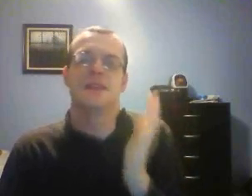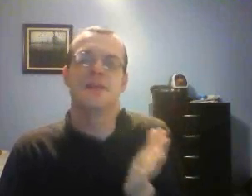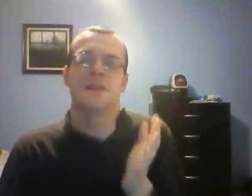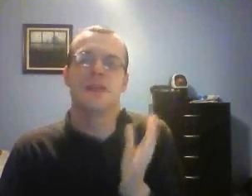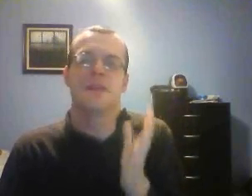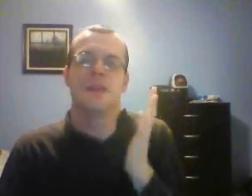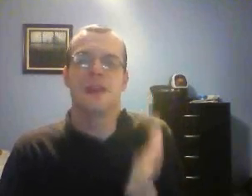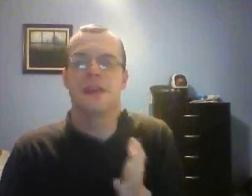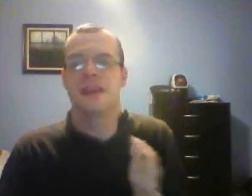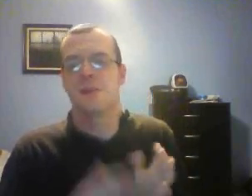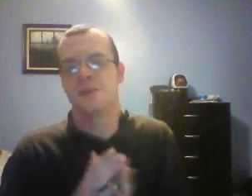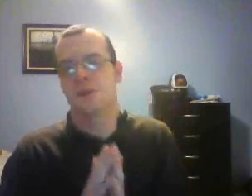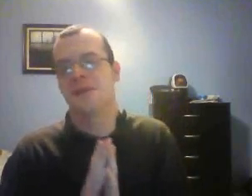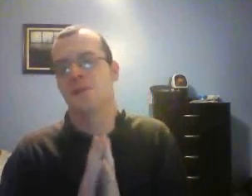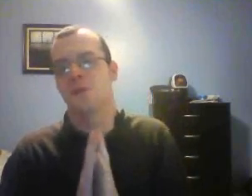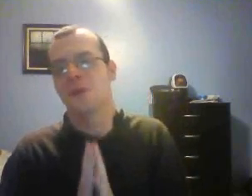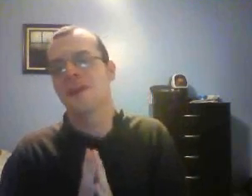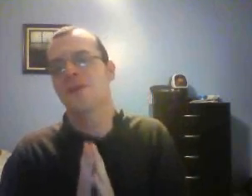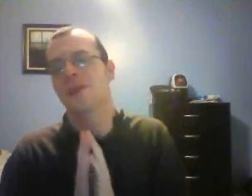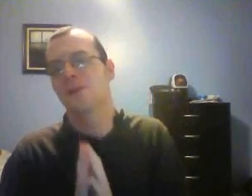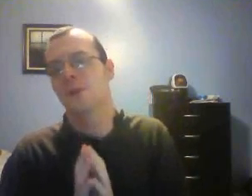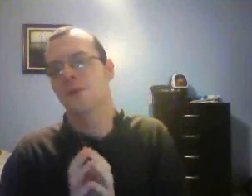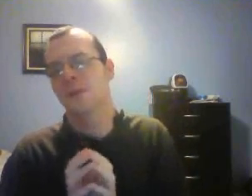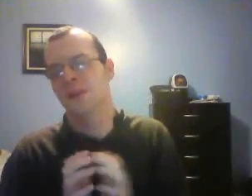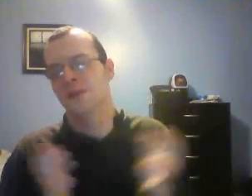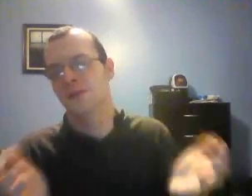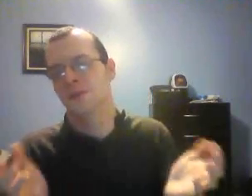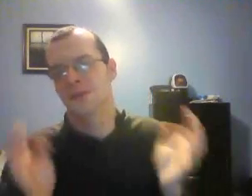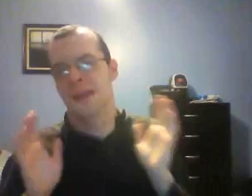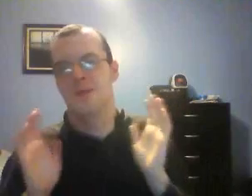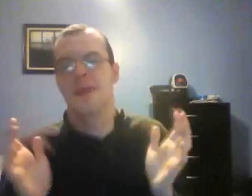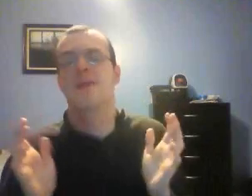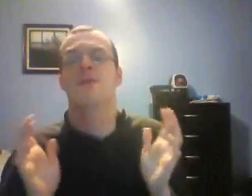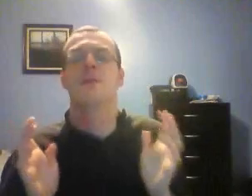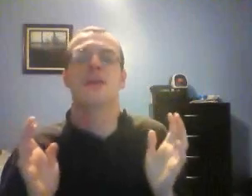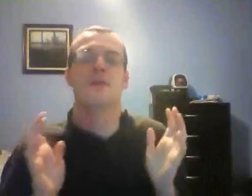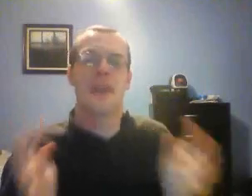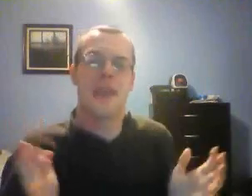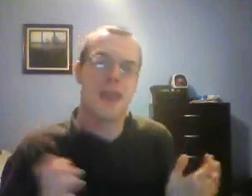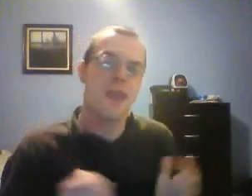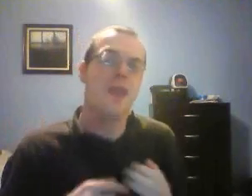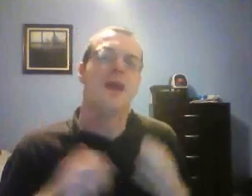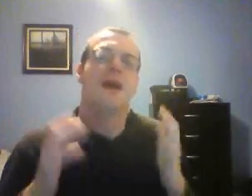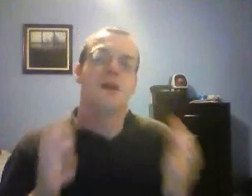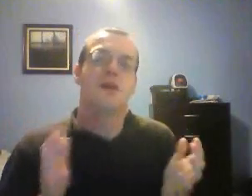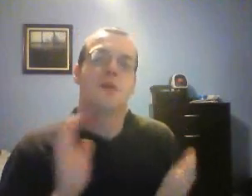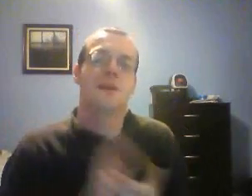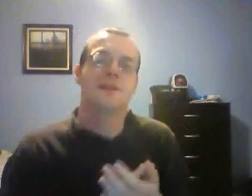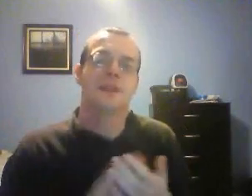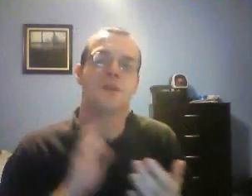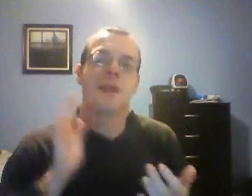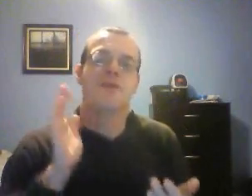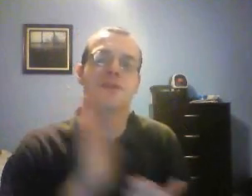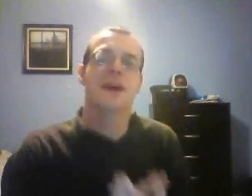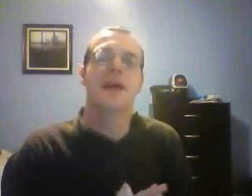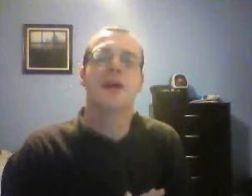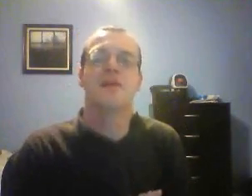definitely the United Kingdom. So after working with a number of individuals that emanate from the UK, I know that wrestling, we have diehard